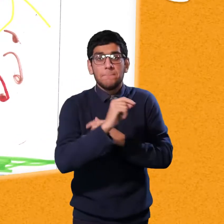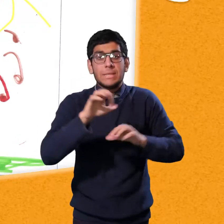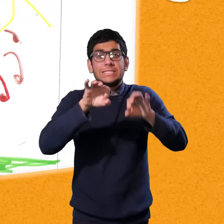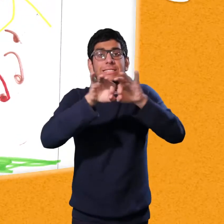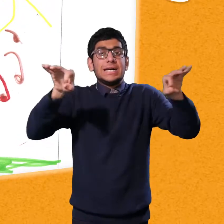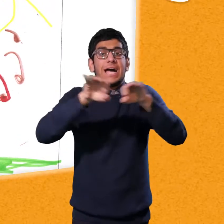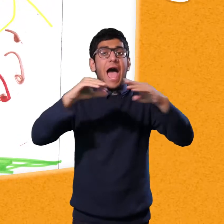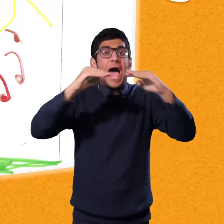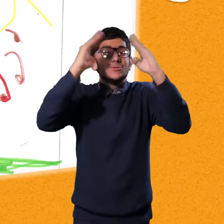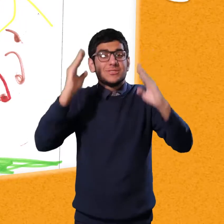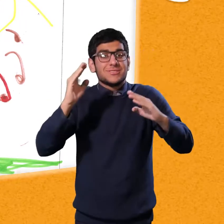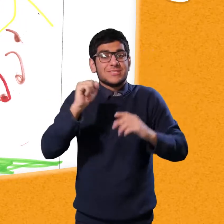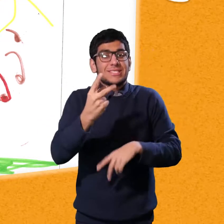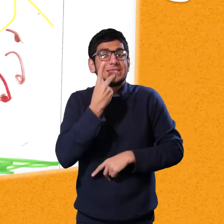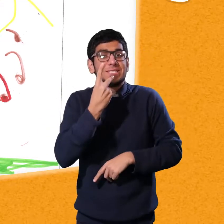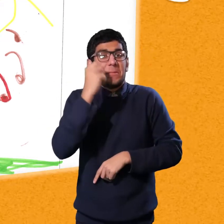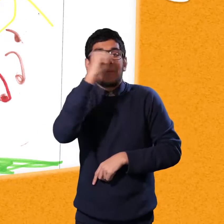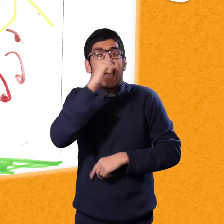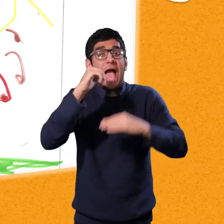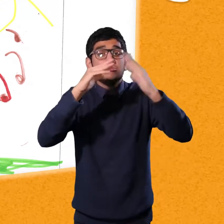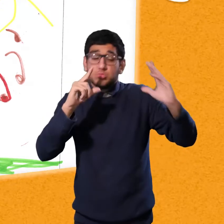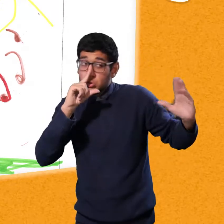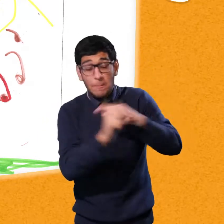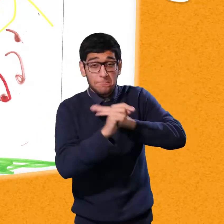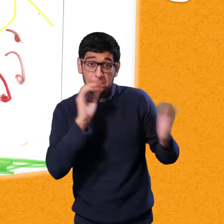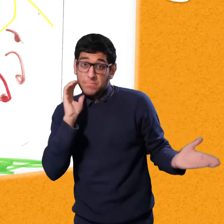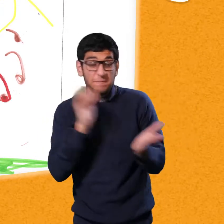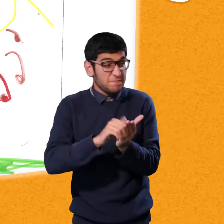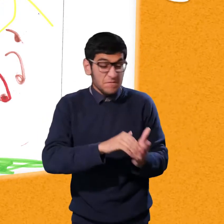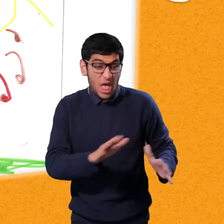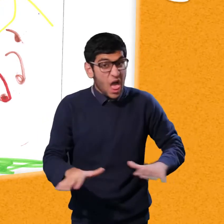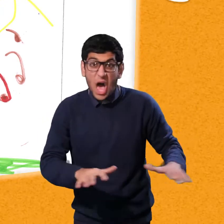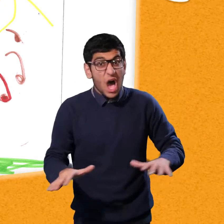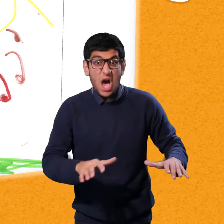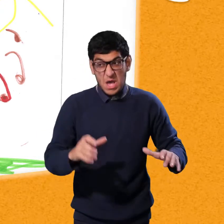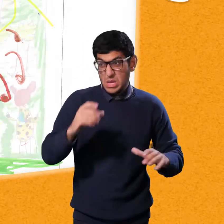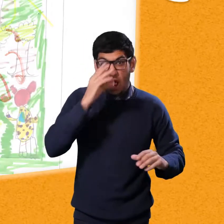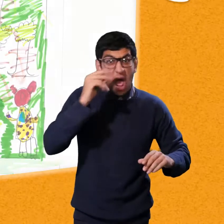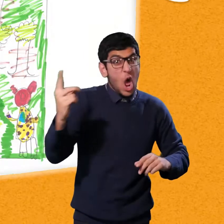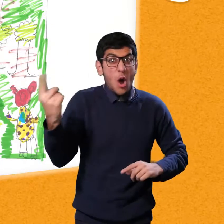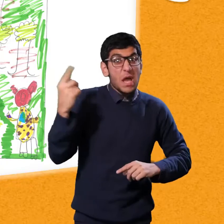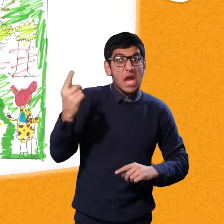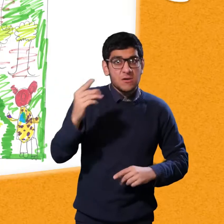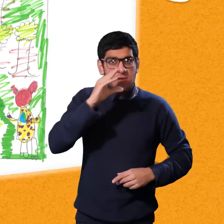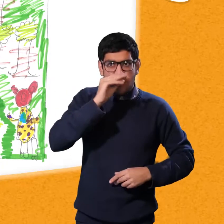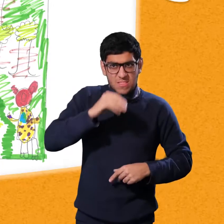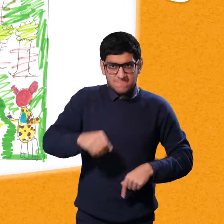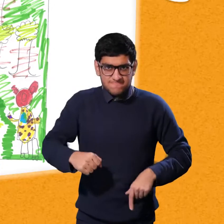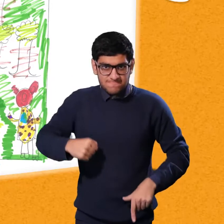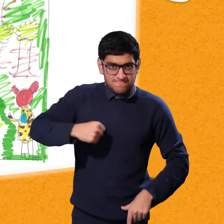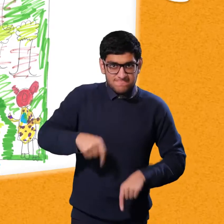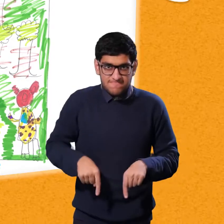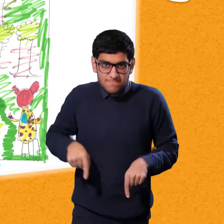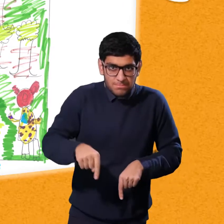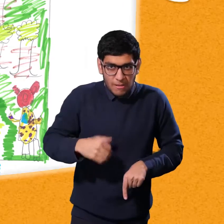anymore. And he had to run as fast as he could to the second little pig's house. Oh, oh, oh, the wolf's coming.